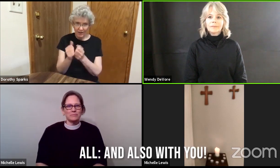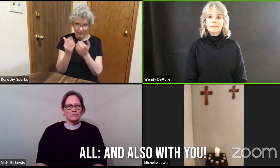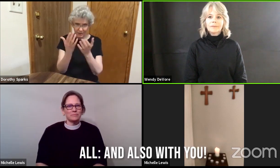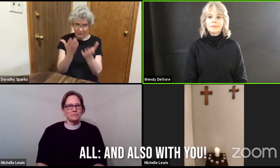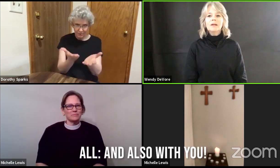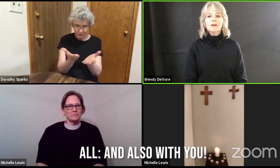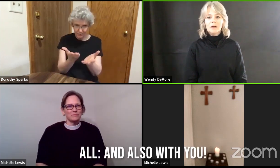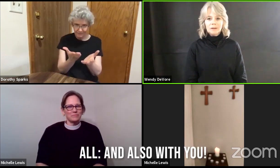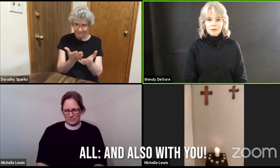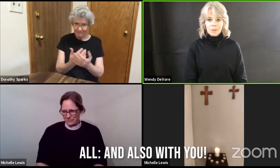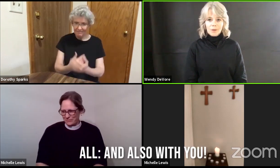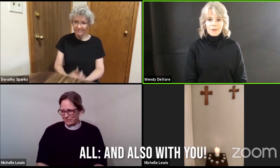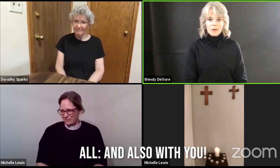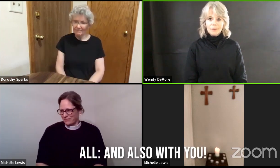And also with you.